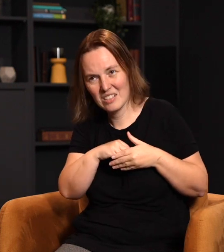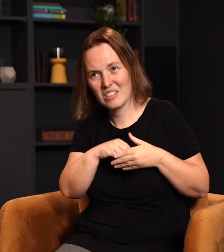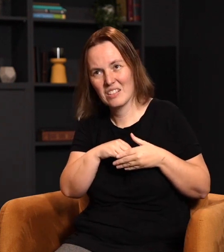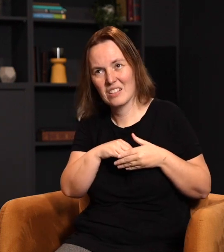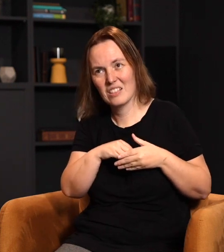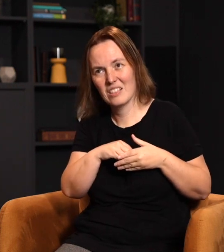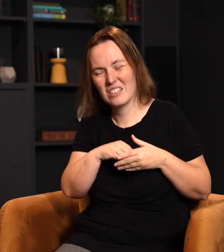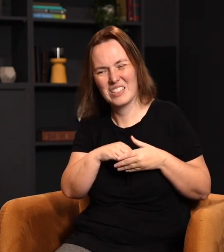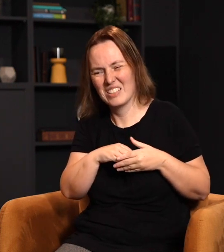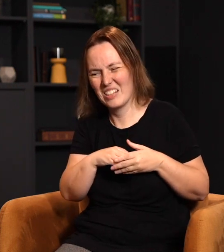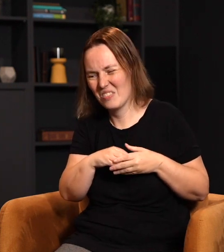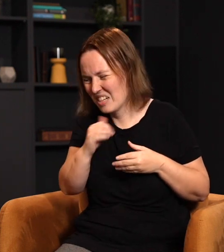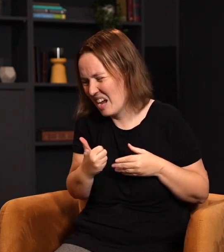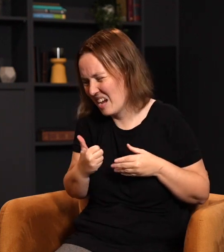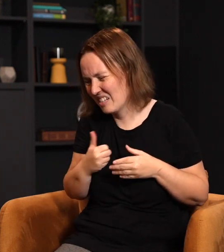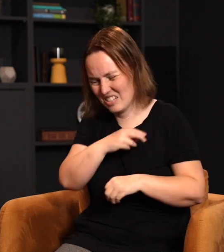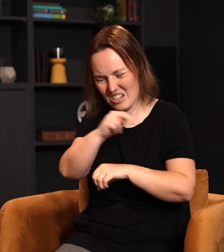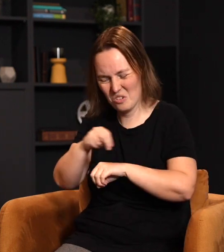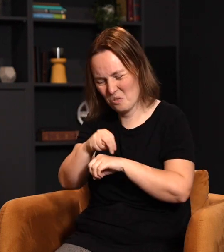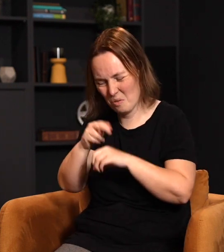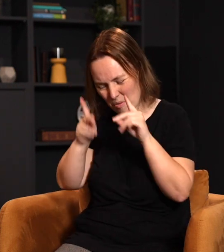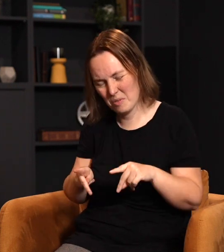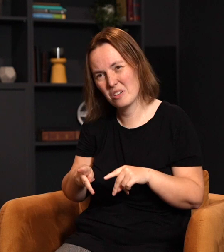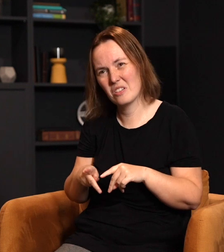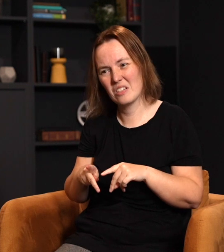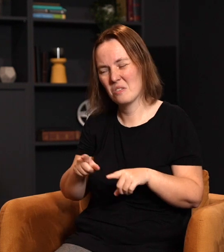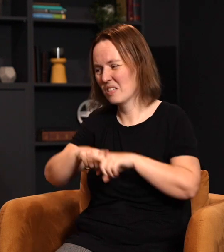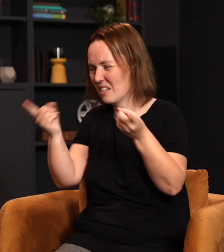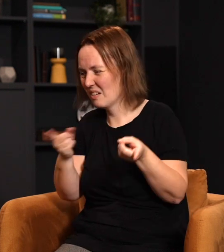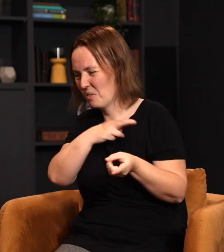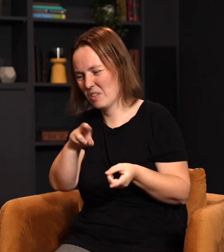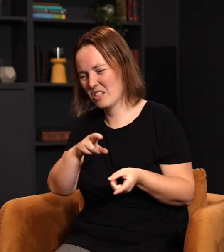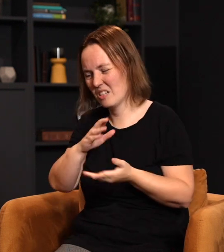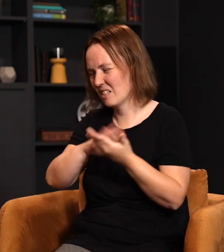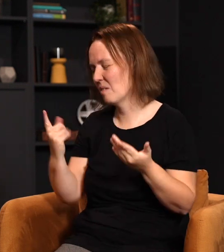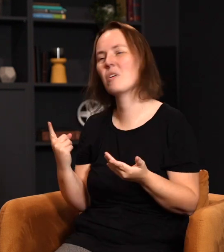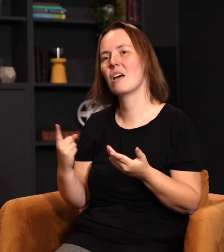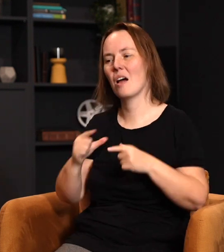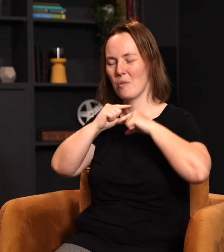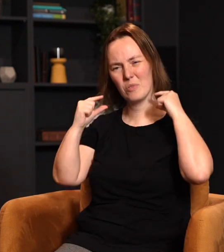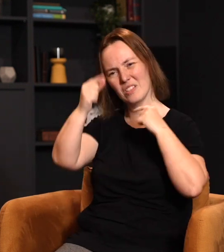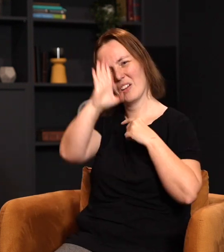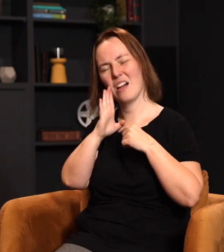man, I'm not just an ordinary person who actually has a different religion than somebody else. I'm a priest of God.